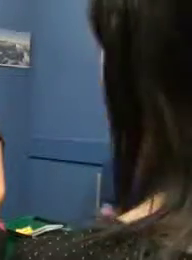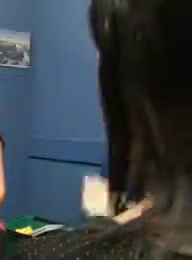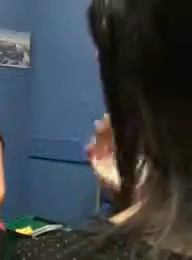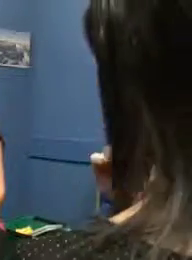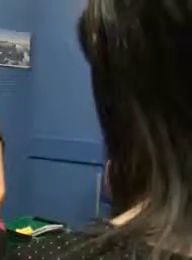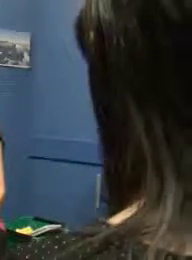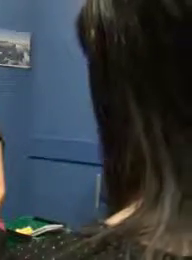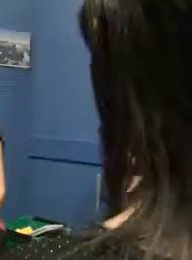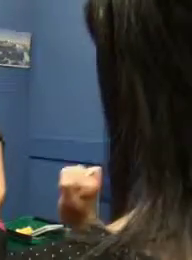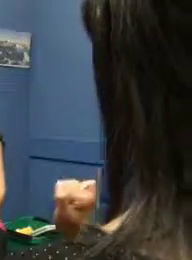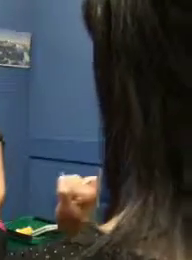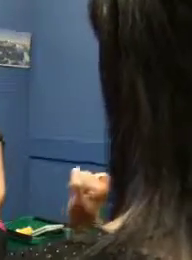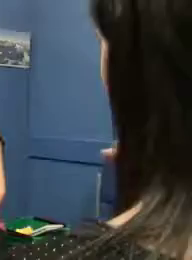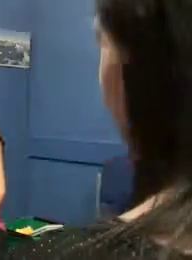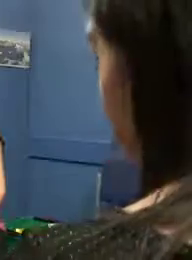aids?